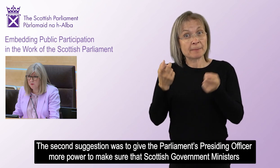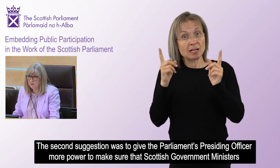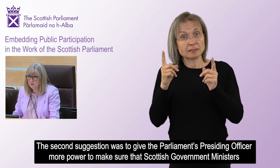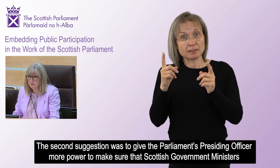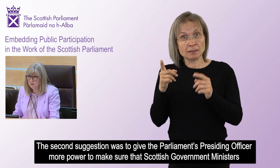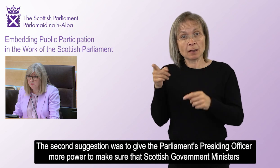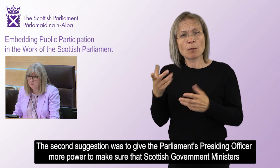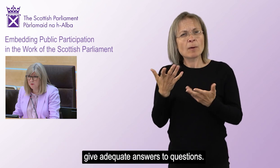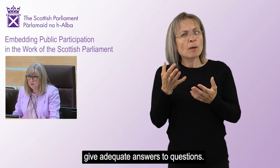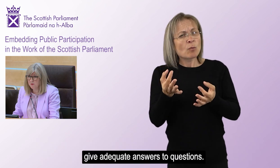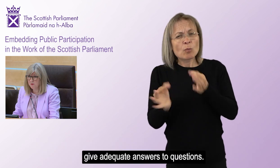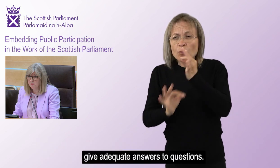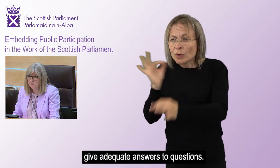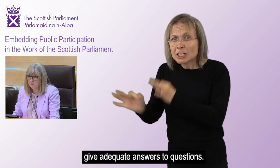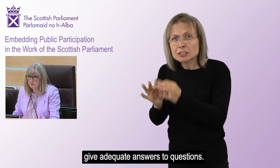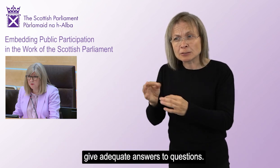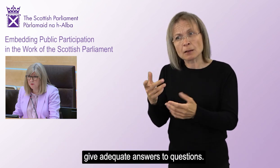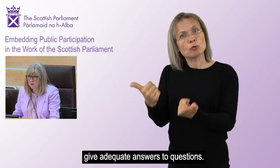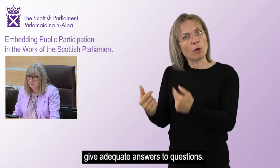ministers give adequate answers to questions.